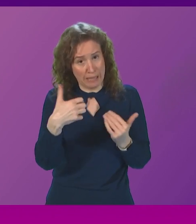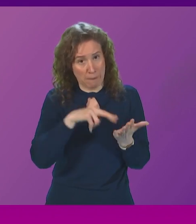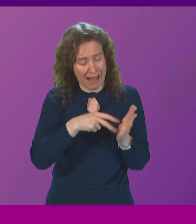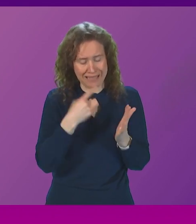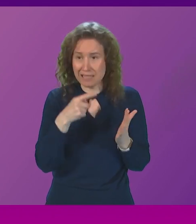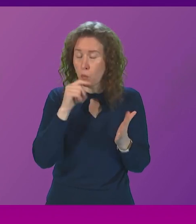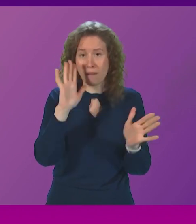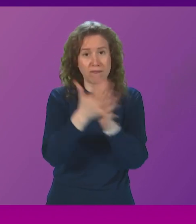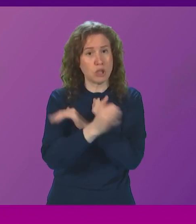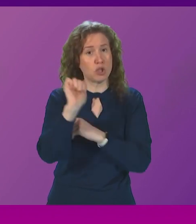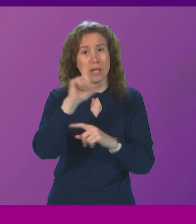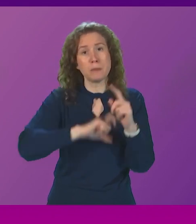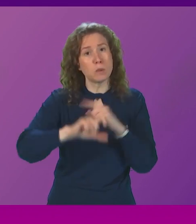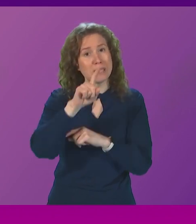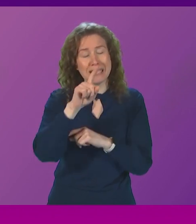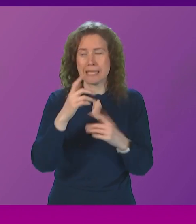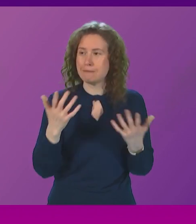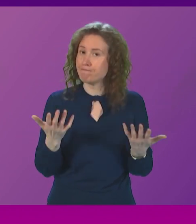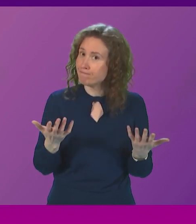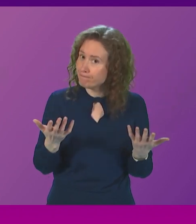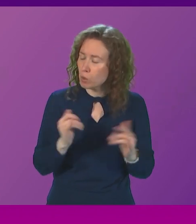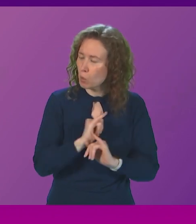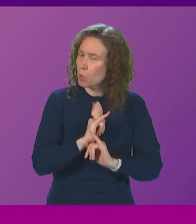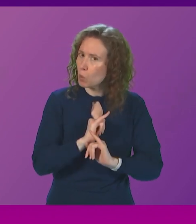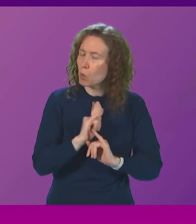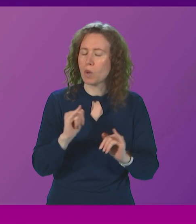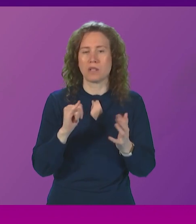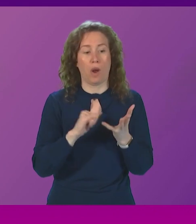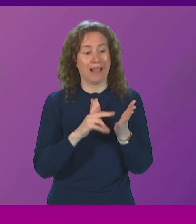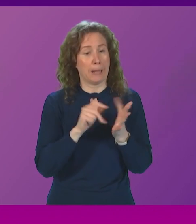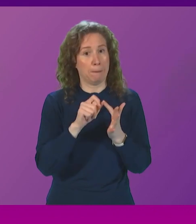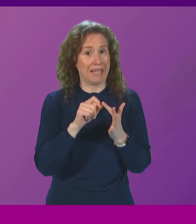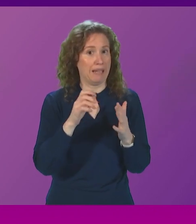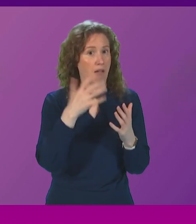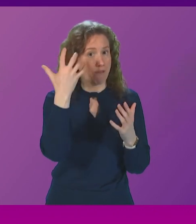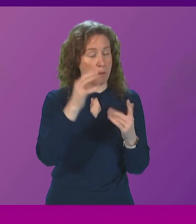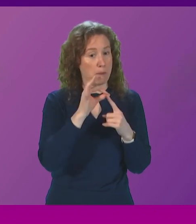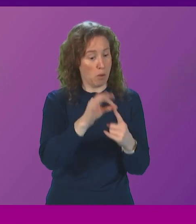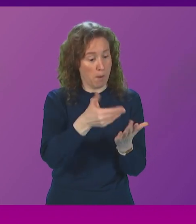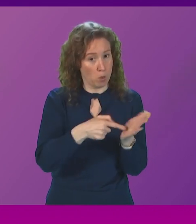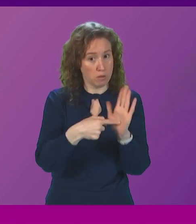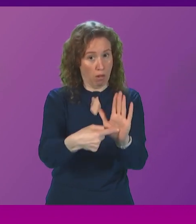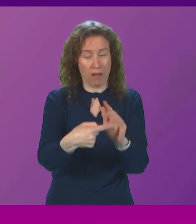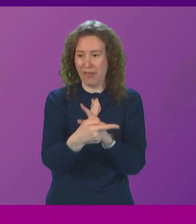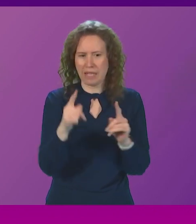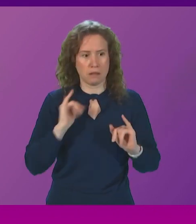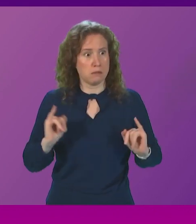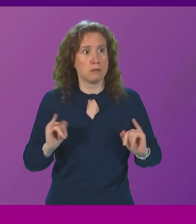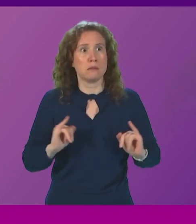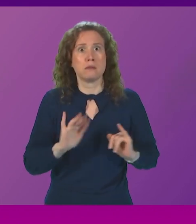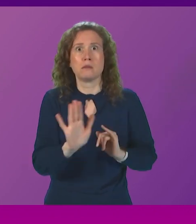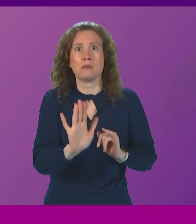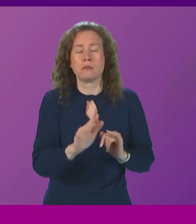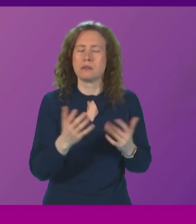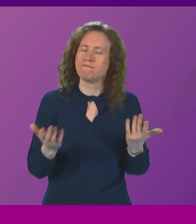of their community. These are damning verdicts on the SNP government's proposals from the people who know the sector best. So